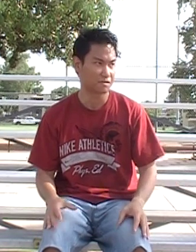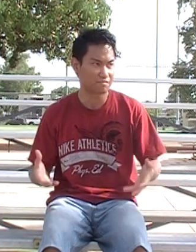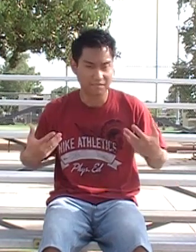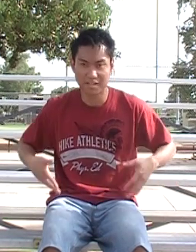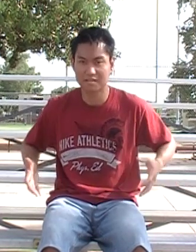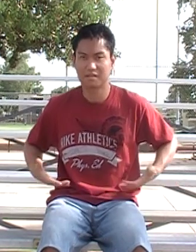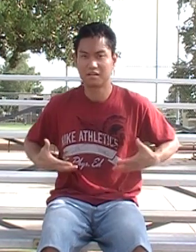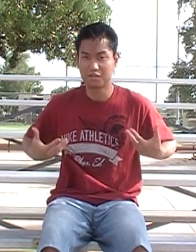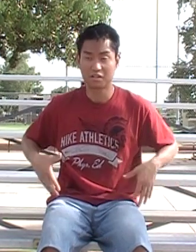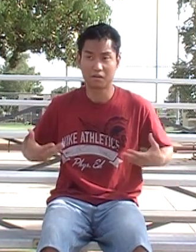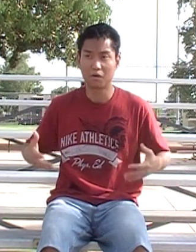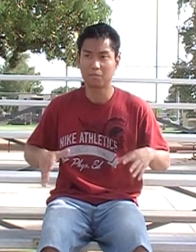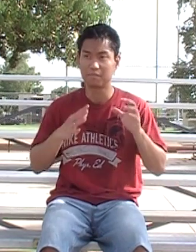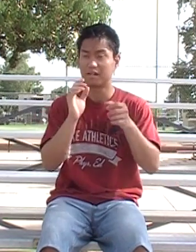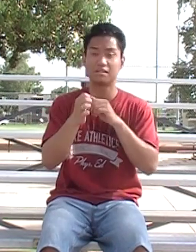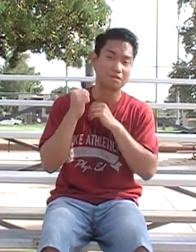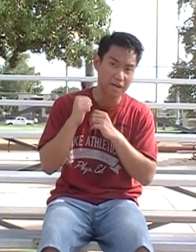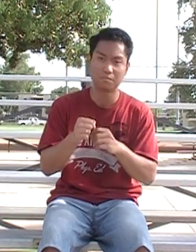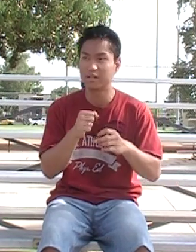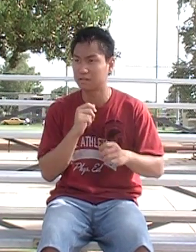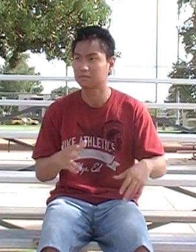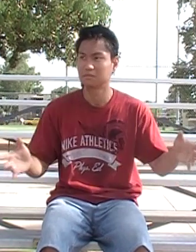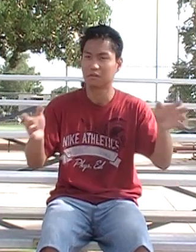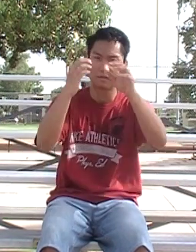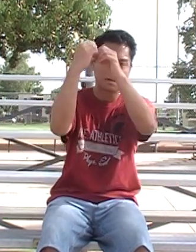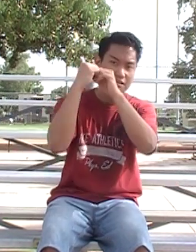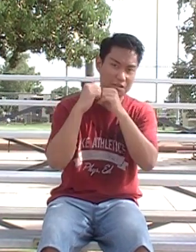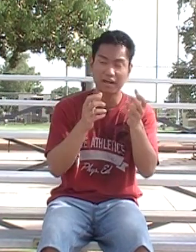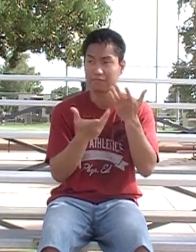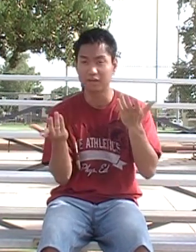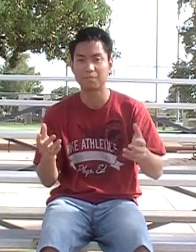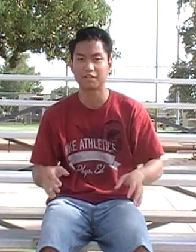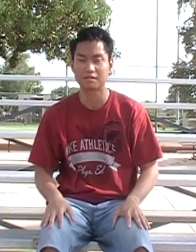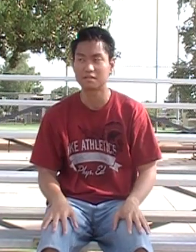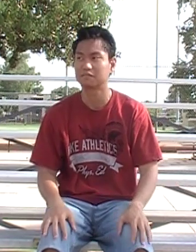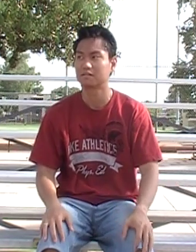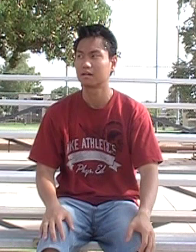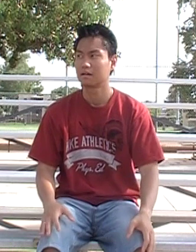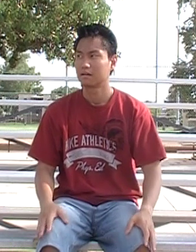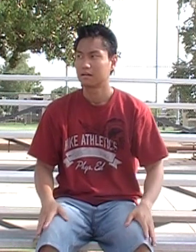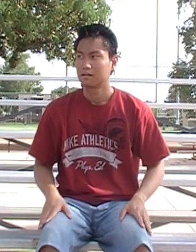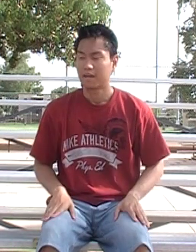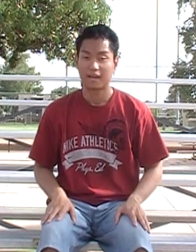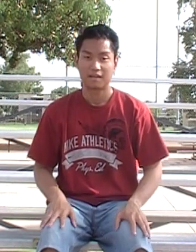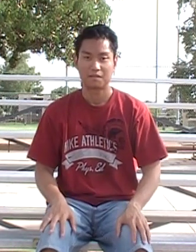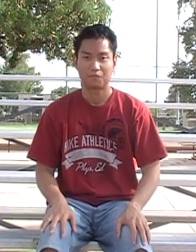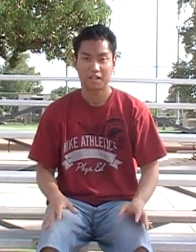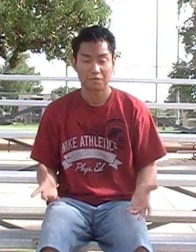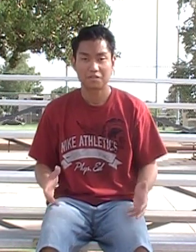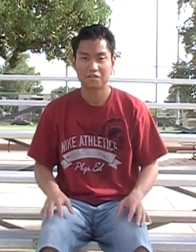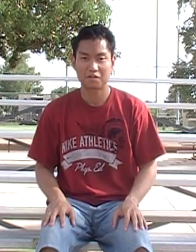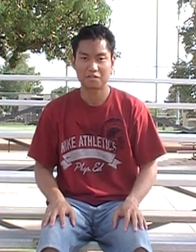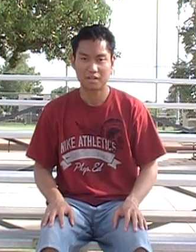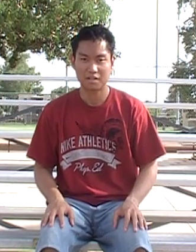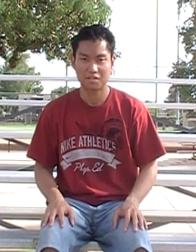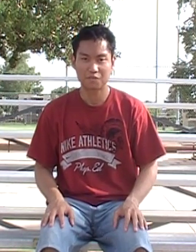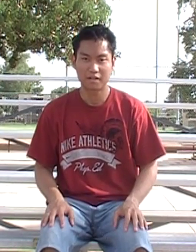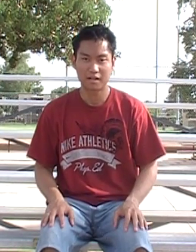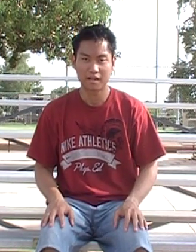just using your whole upper body, so head butt, some kind of grappling and stuff. And what I'm going to show you is what I